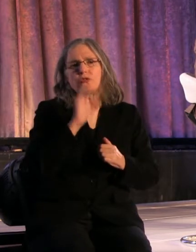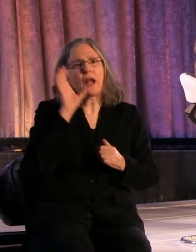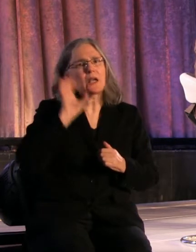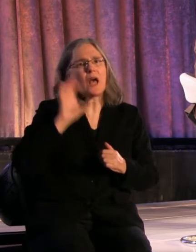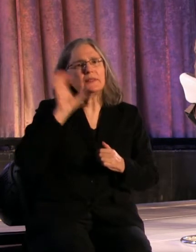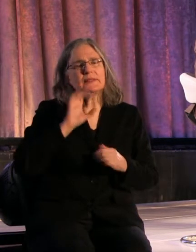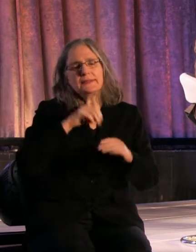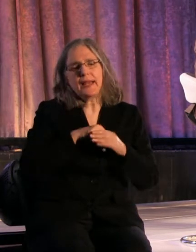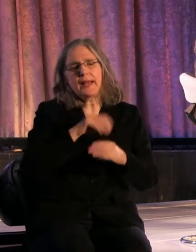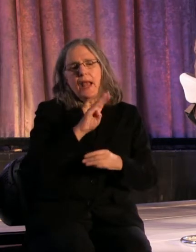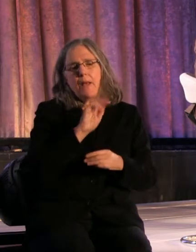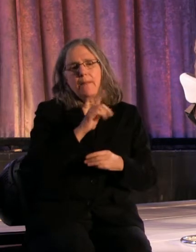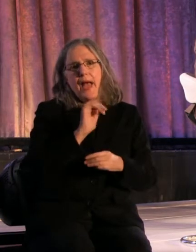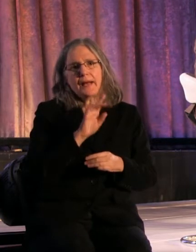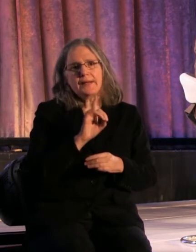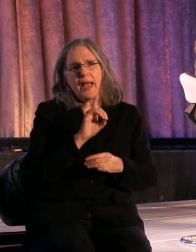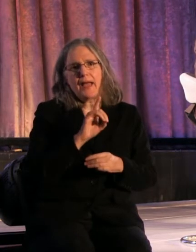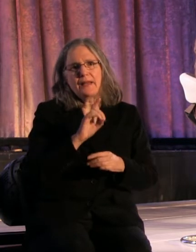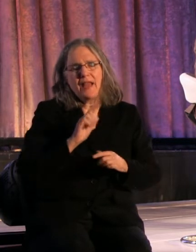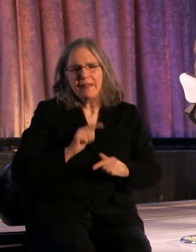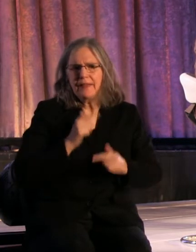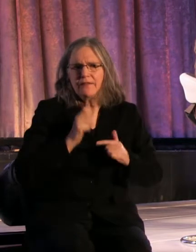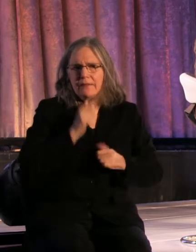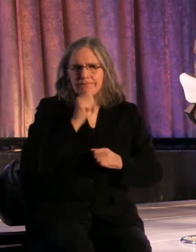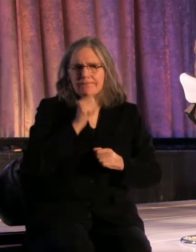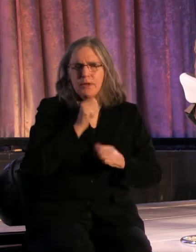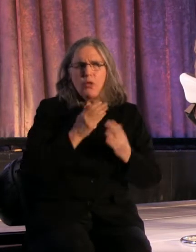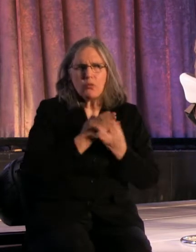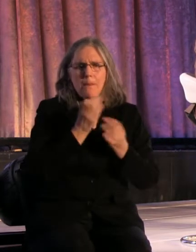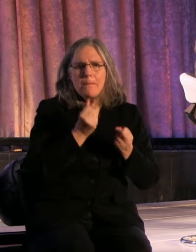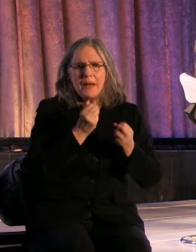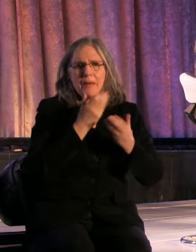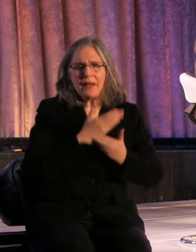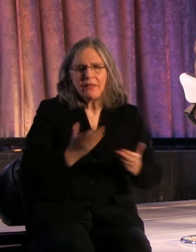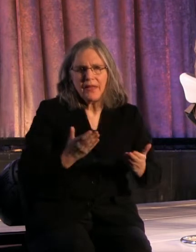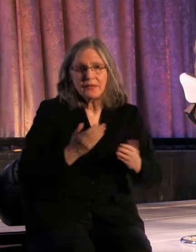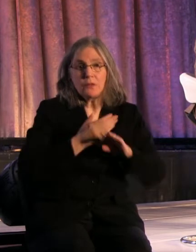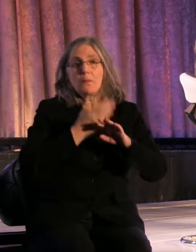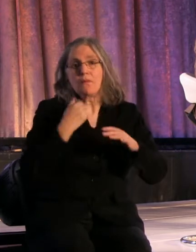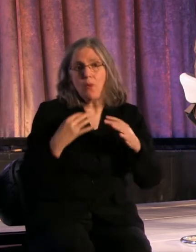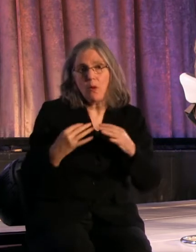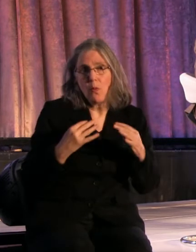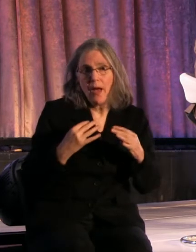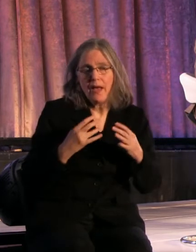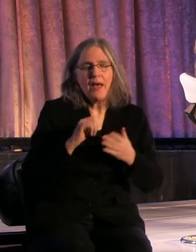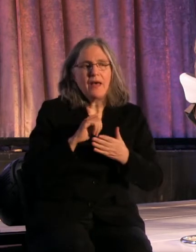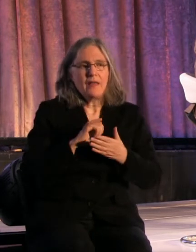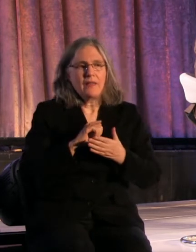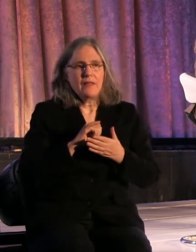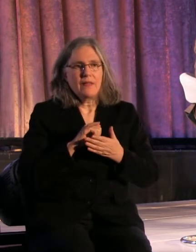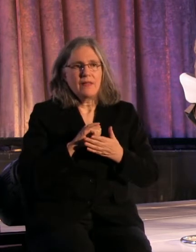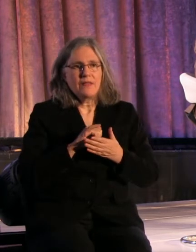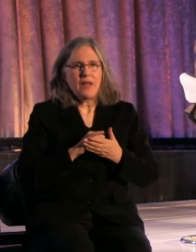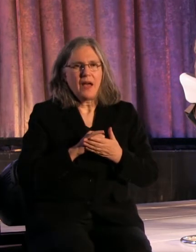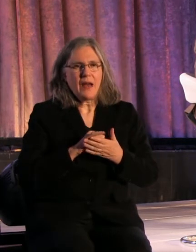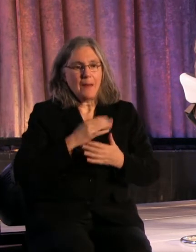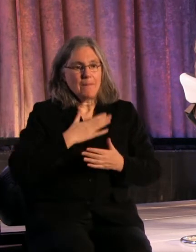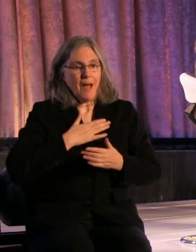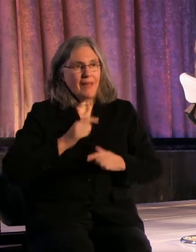things even before this current war, it was a pressure on me of privilege.